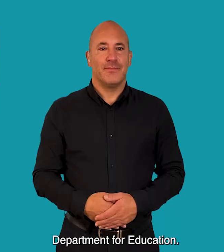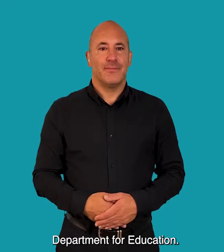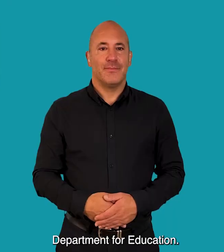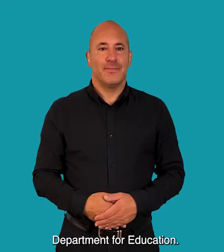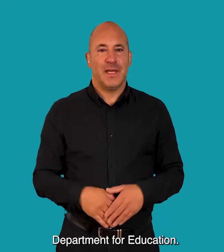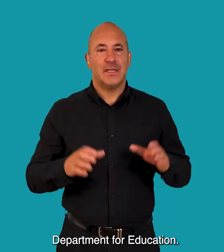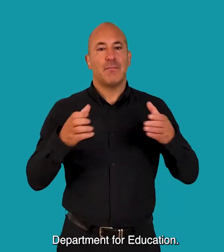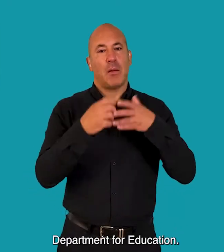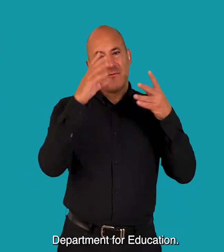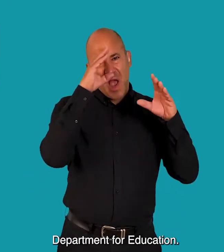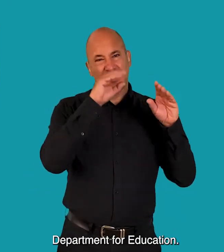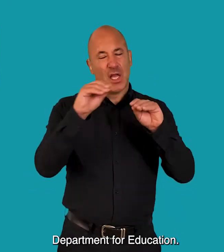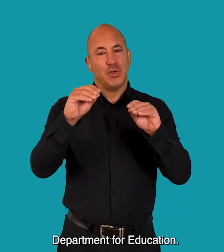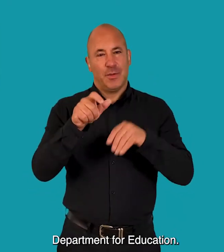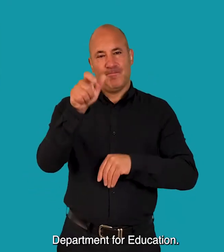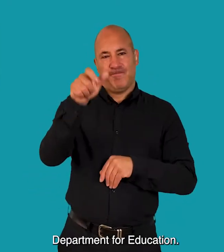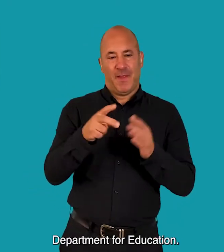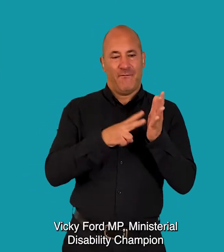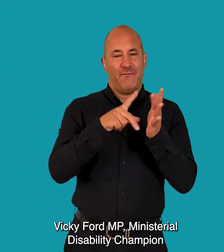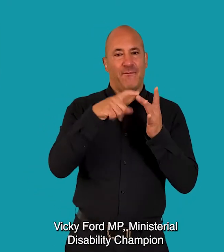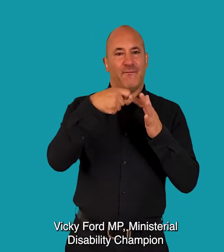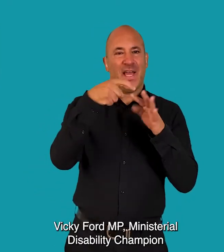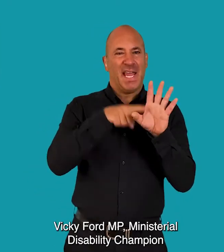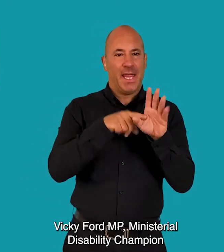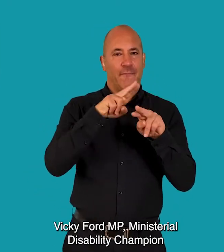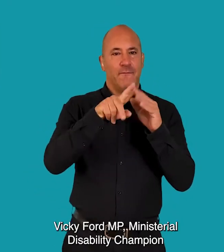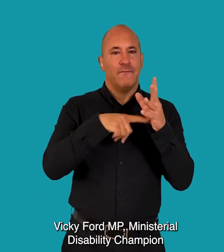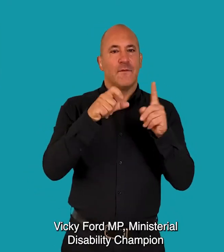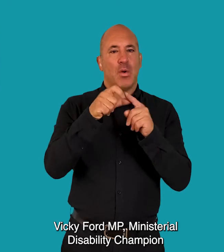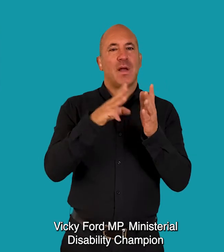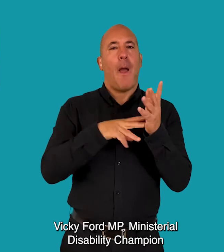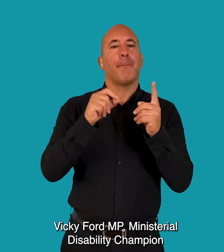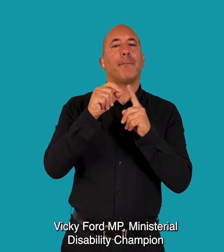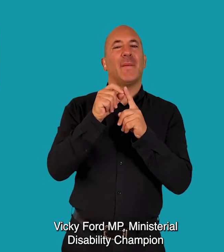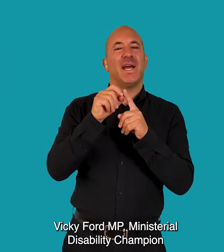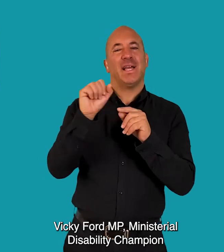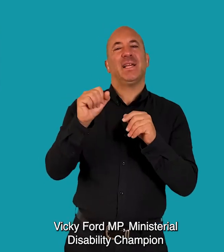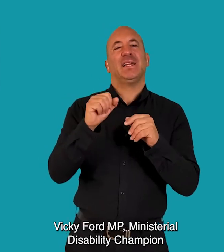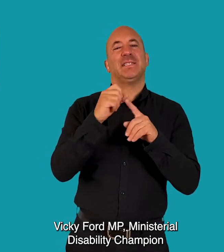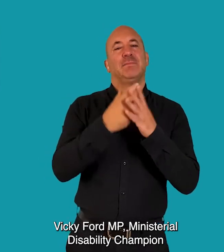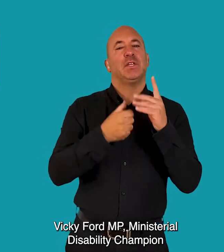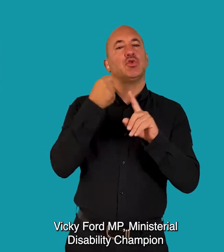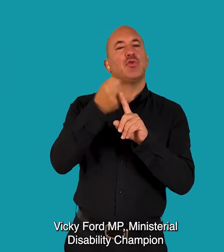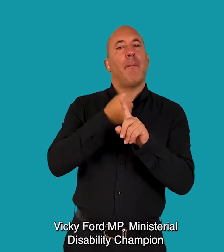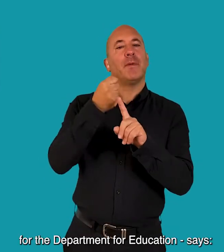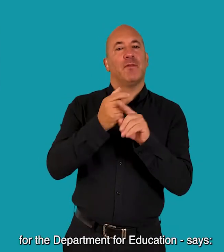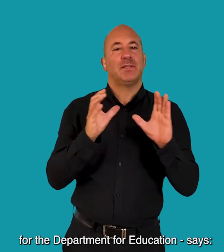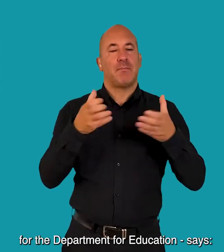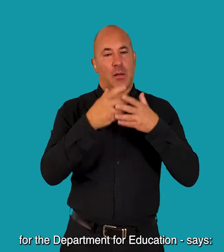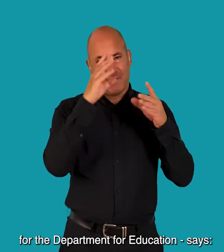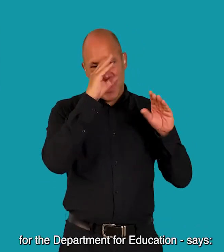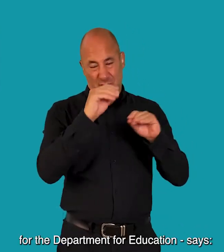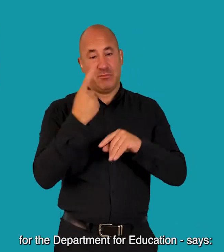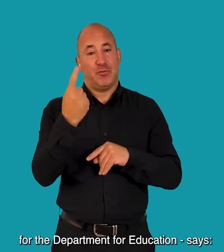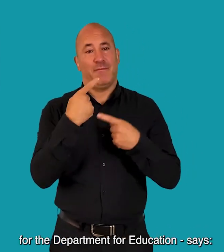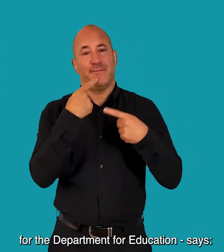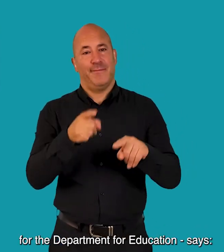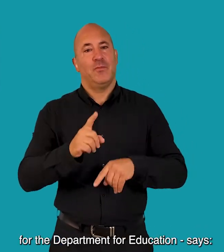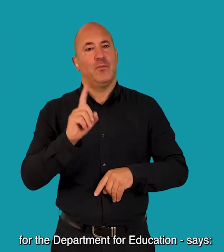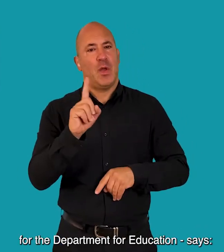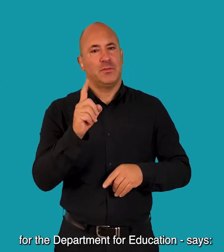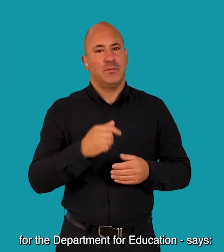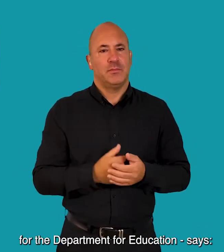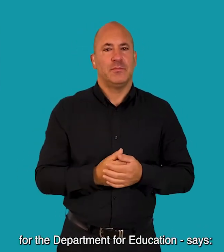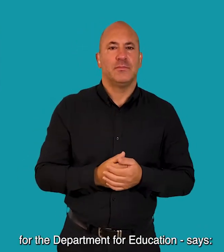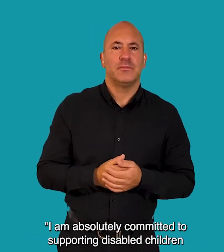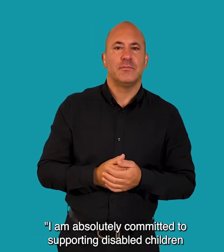Department for Education Vicki Ford MP, Ministerial Disability Champion for the Department for Education